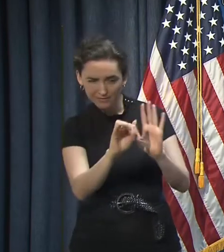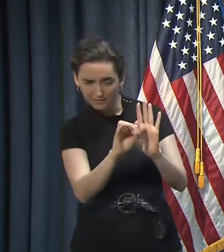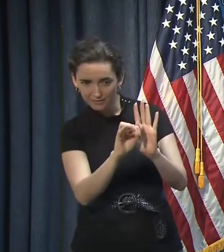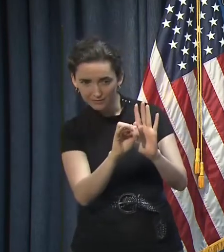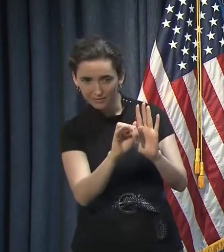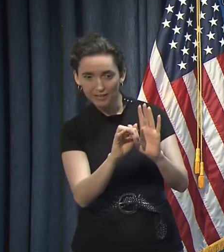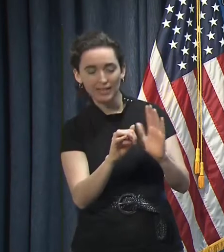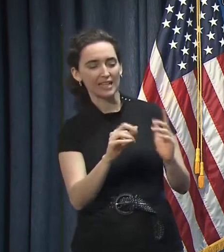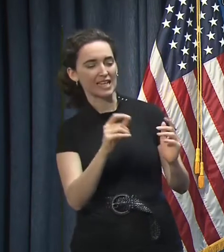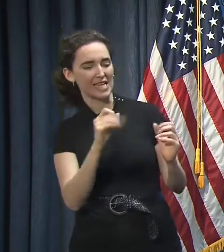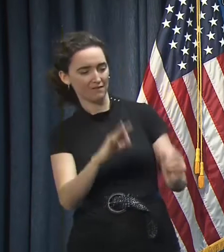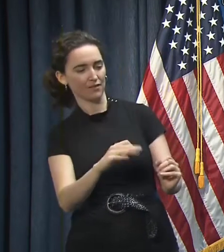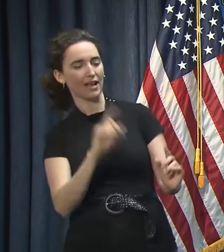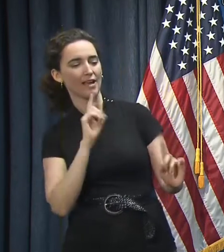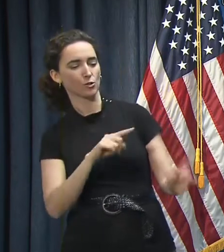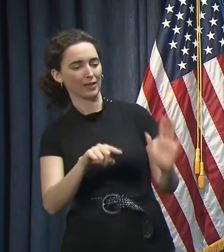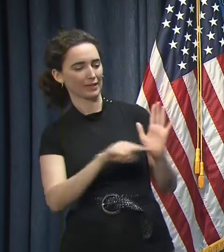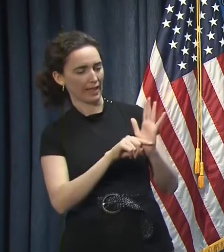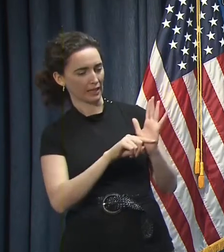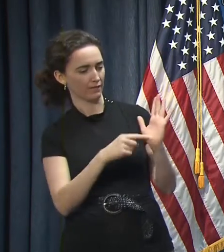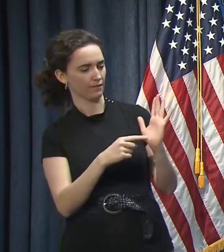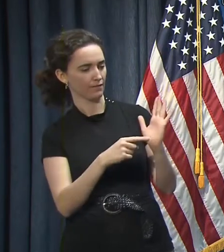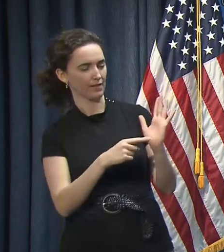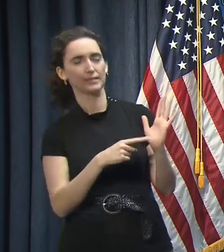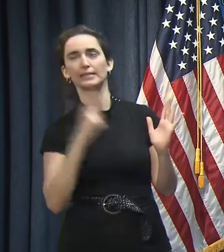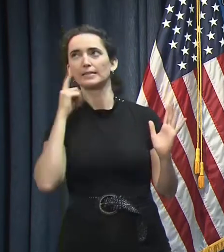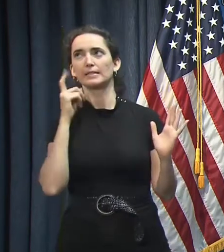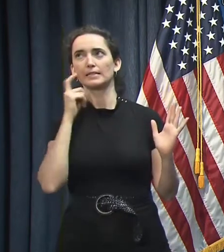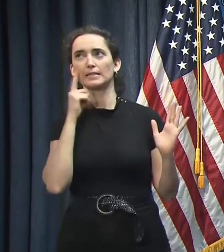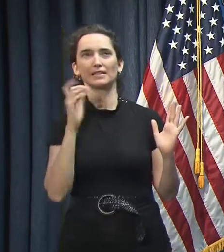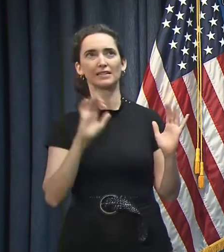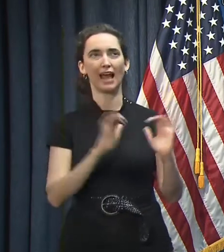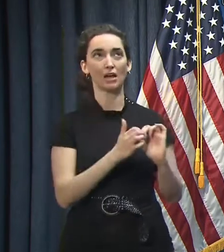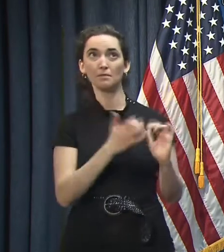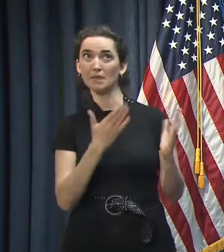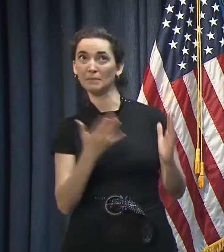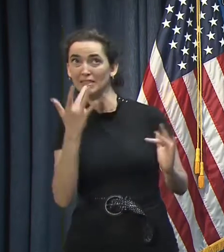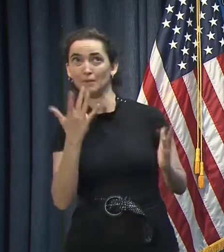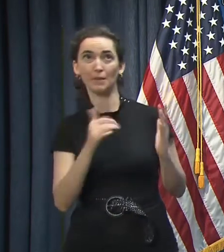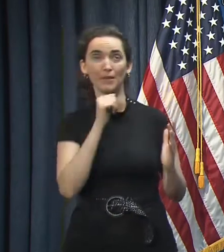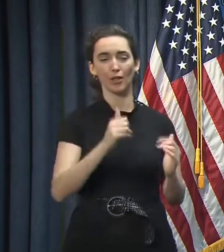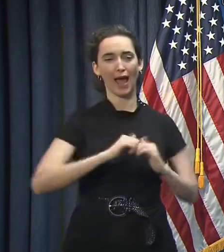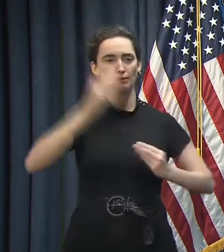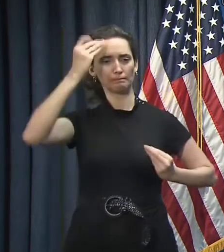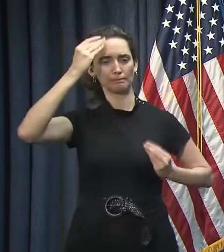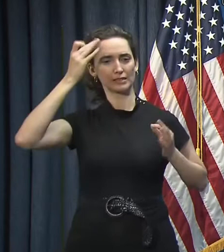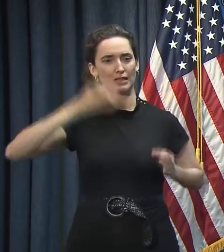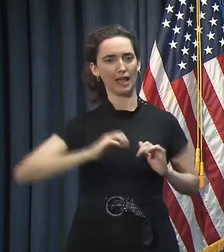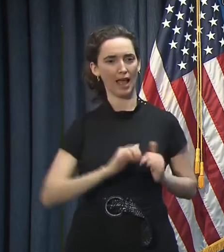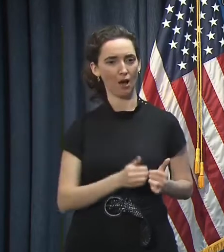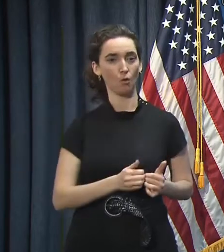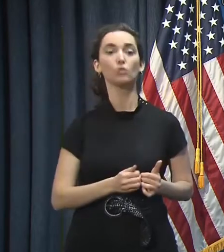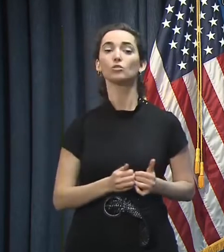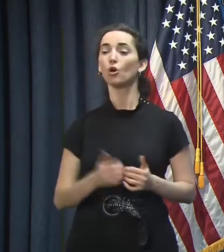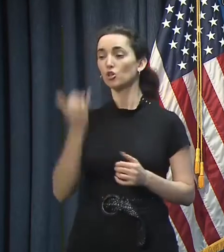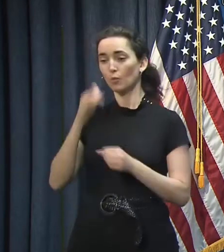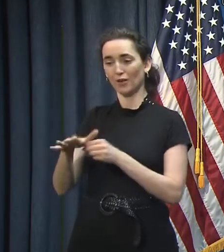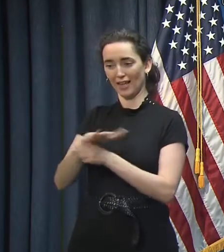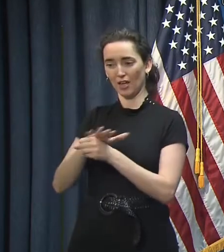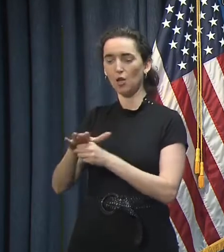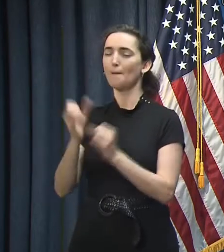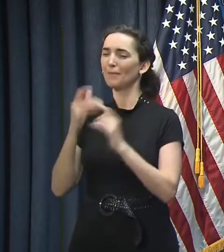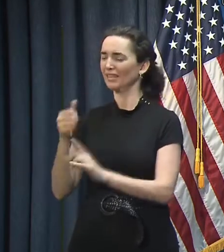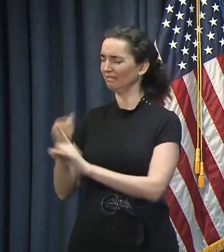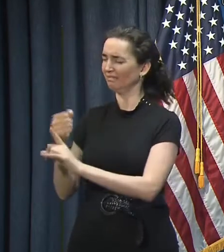that false positive or false negative test. A situation where have lots of people with COVID-19, we can rely a lot on those results.